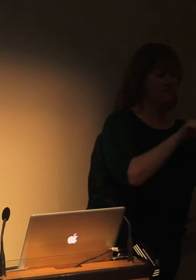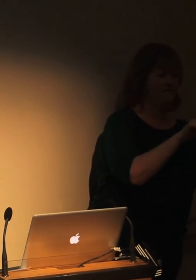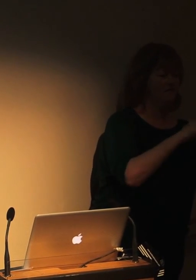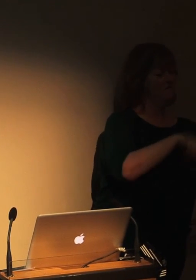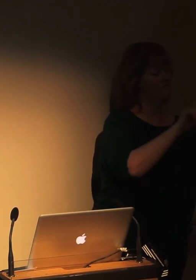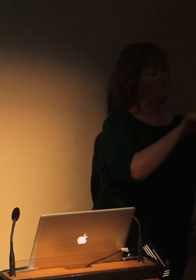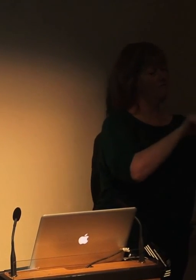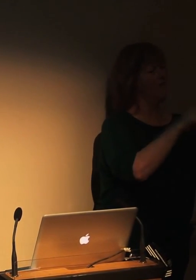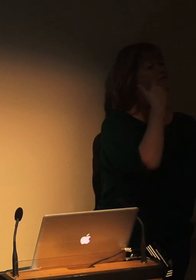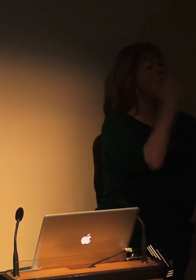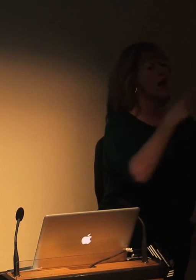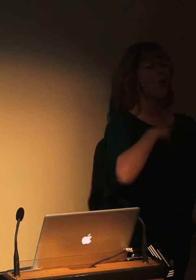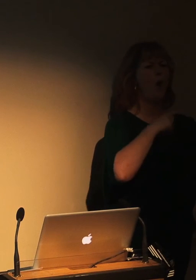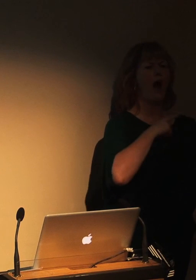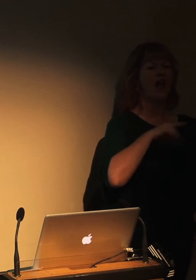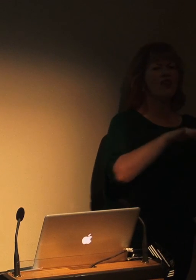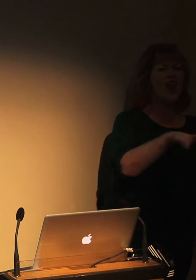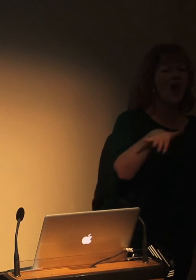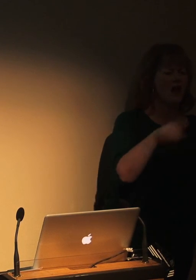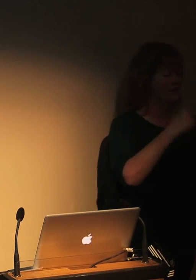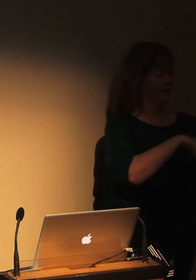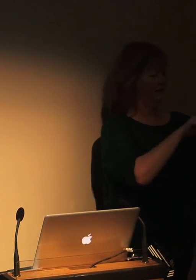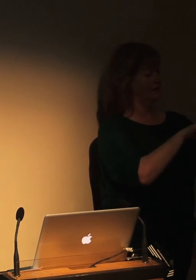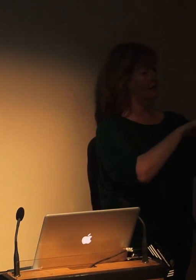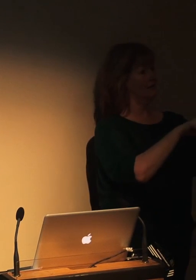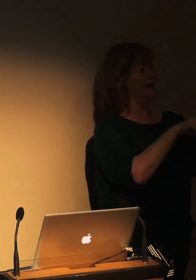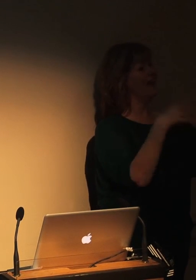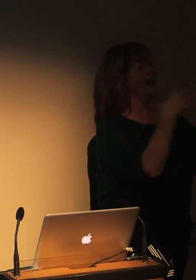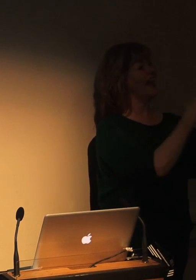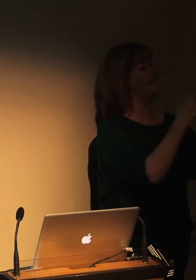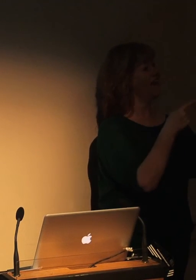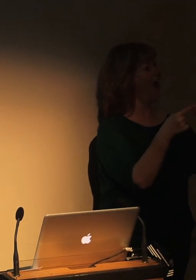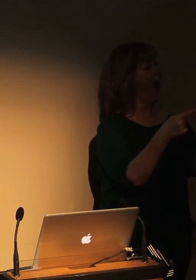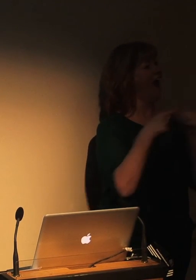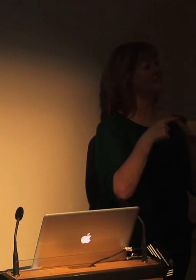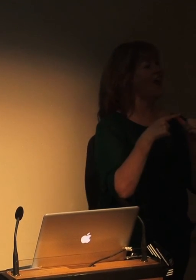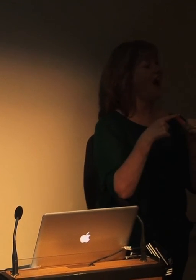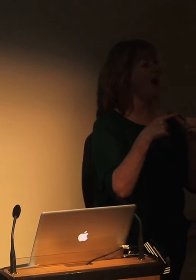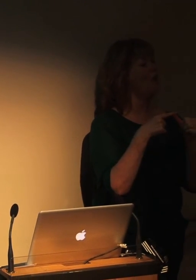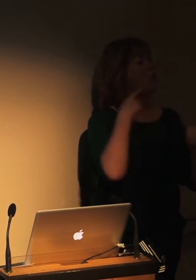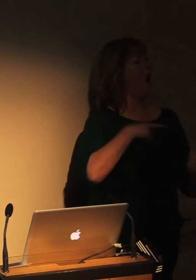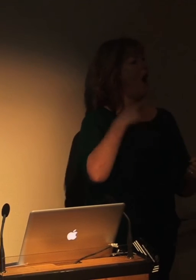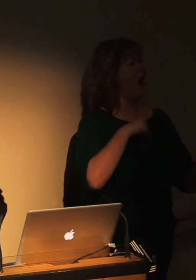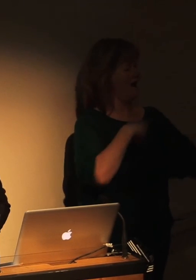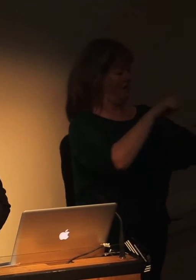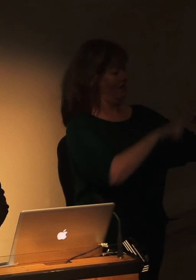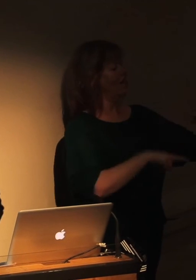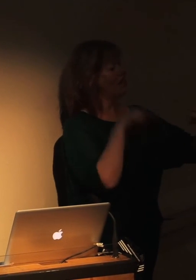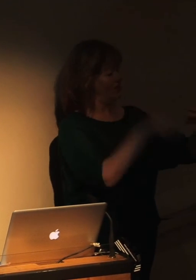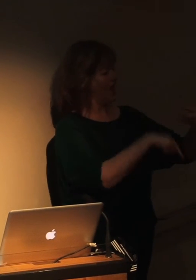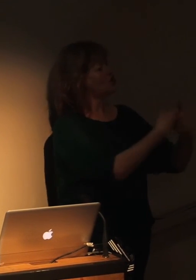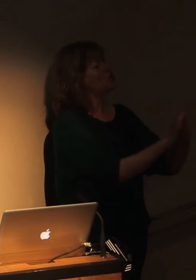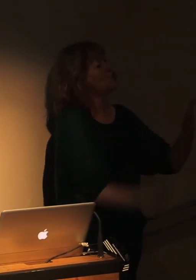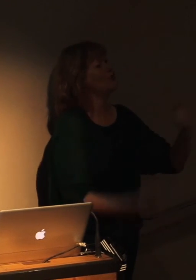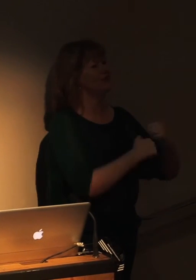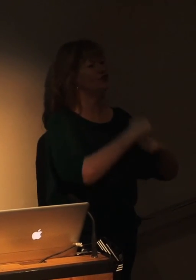finding out why it's there. And at the end, we can tell you the answer to why it is actually there. And that story structure is really important. And that comes